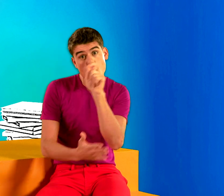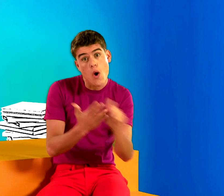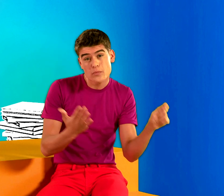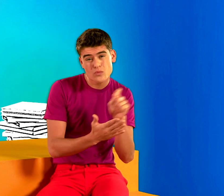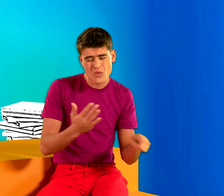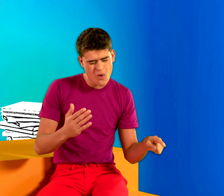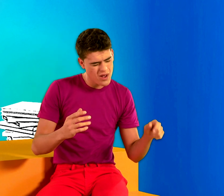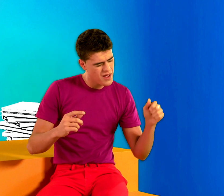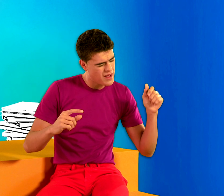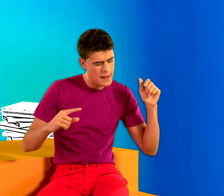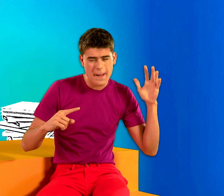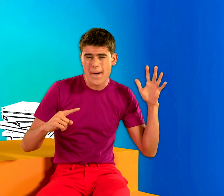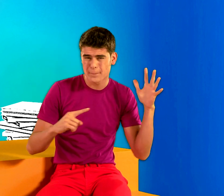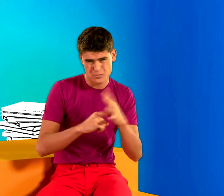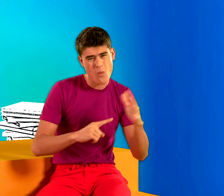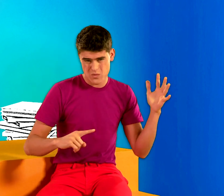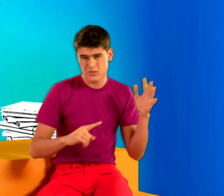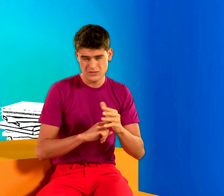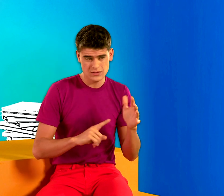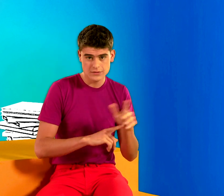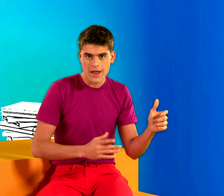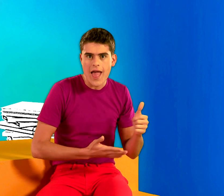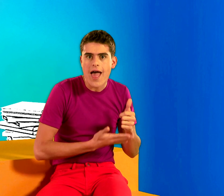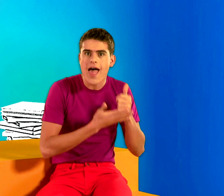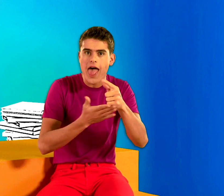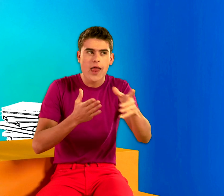But homework is important As it helps you learn